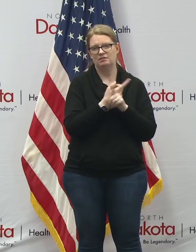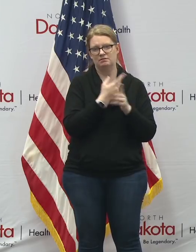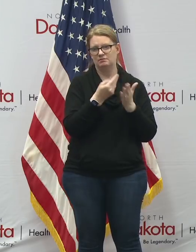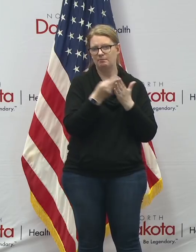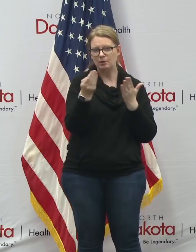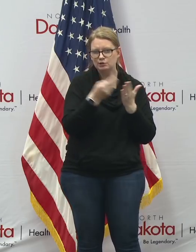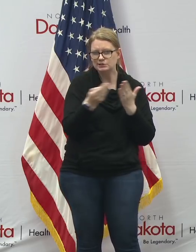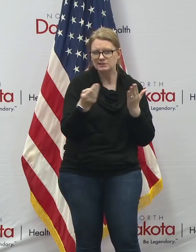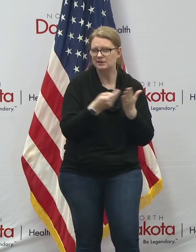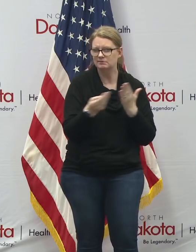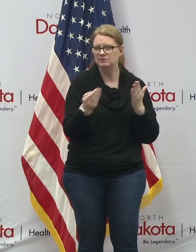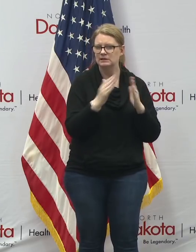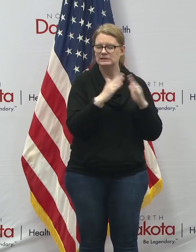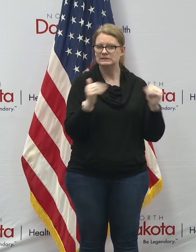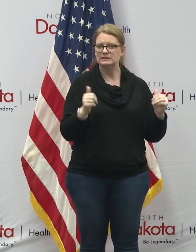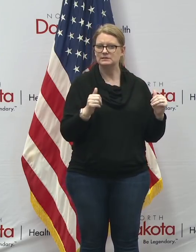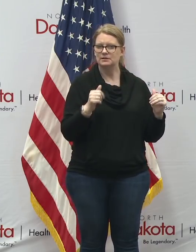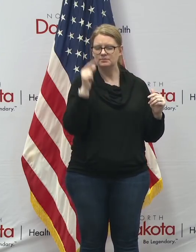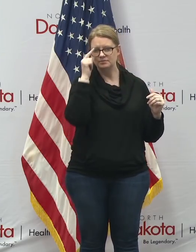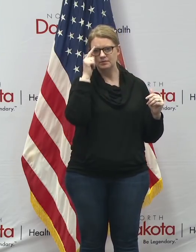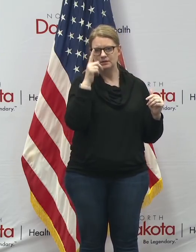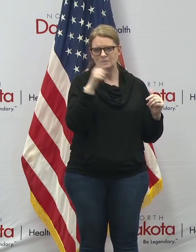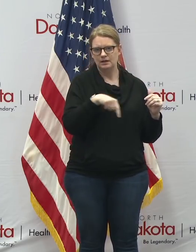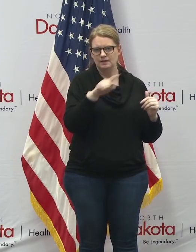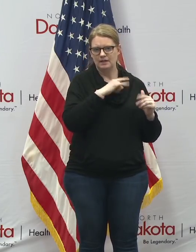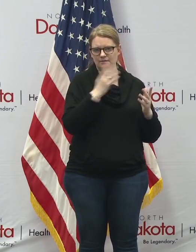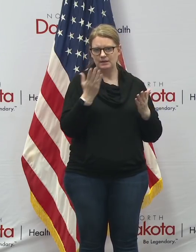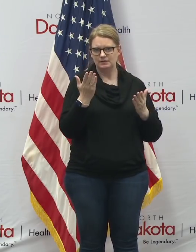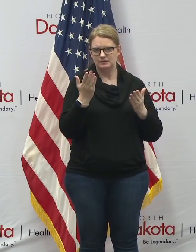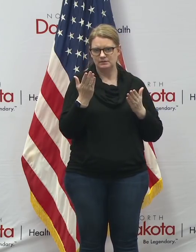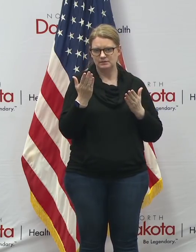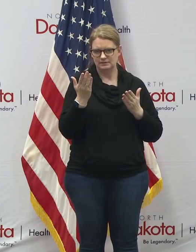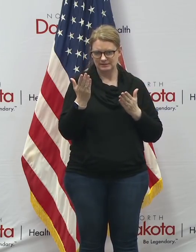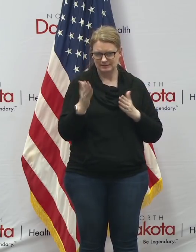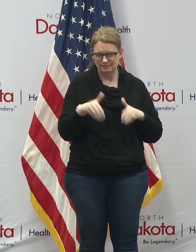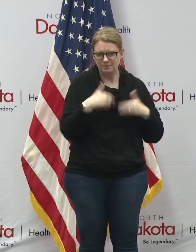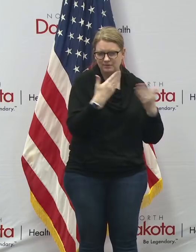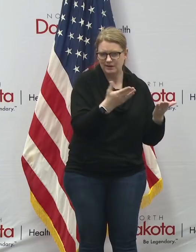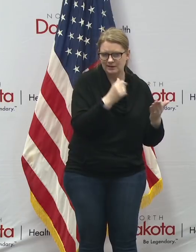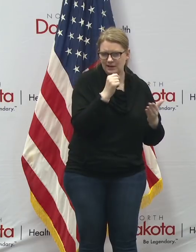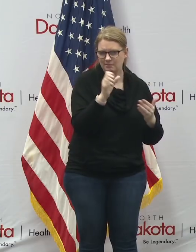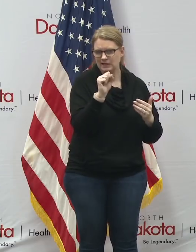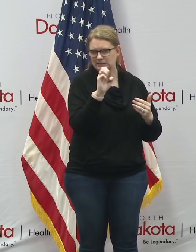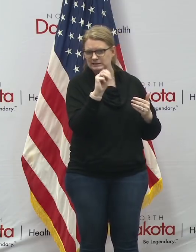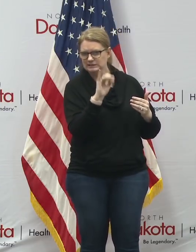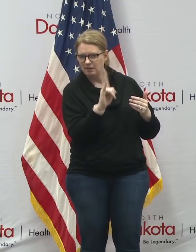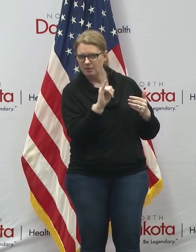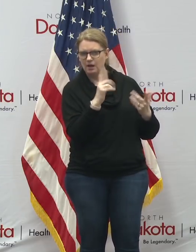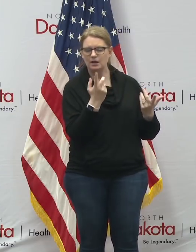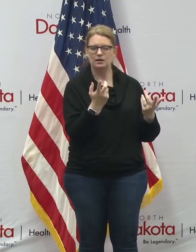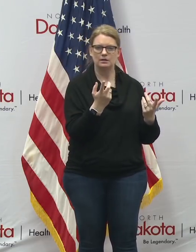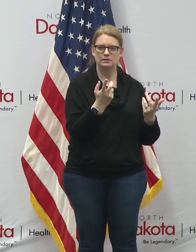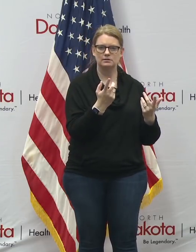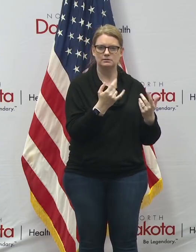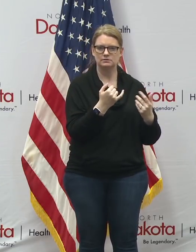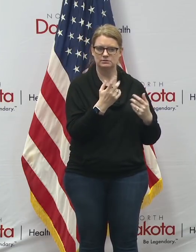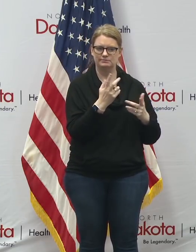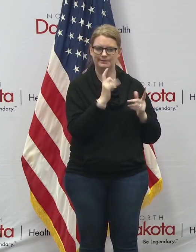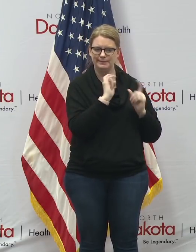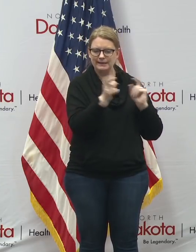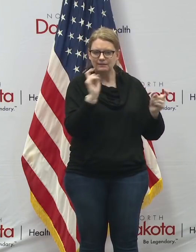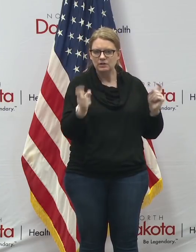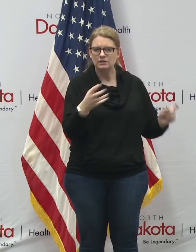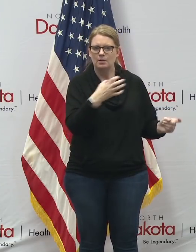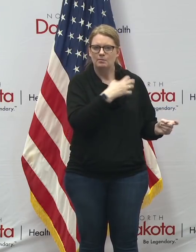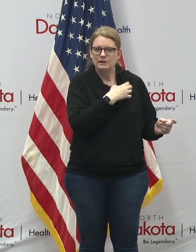system have been delivering maybe not by semi but we've been delivering to police departments